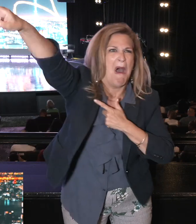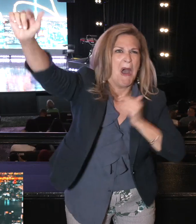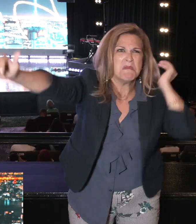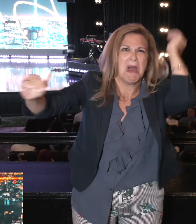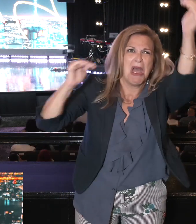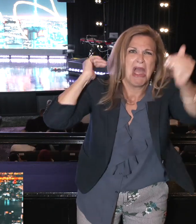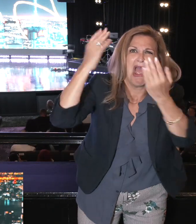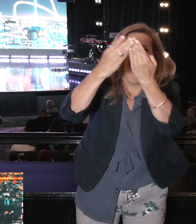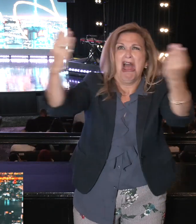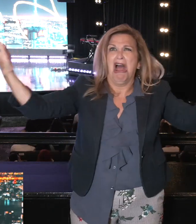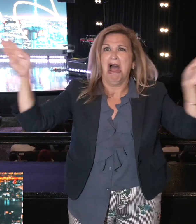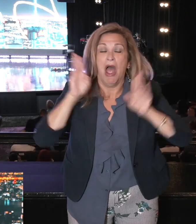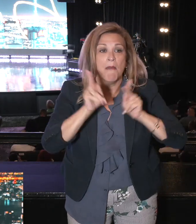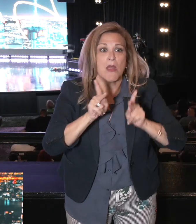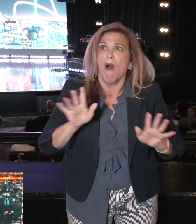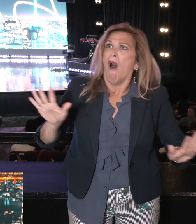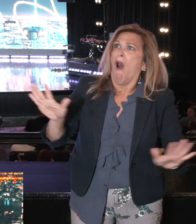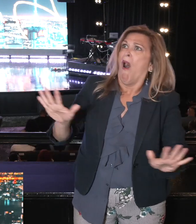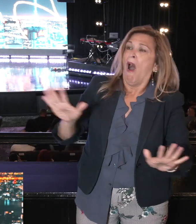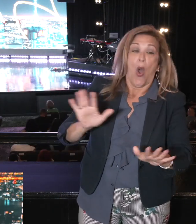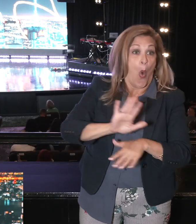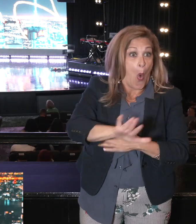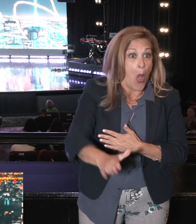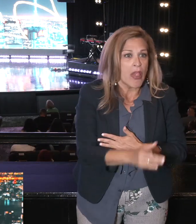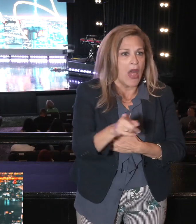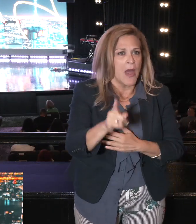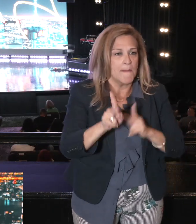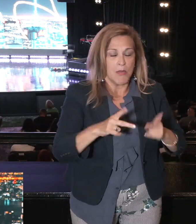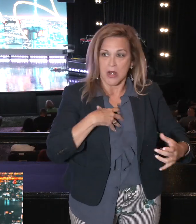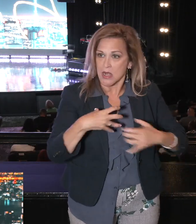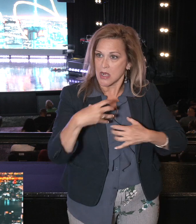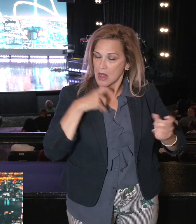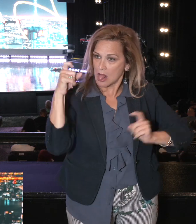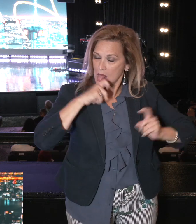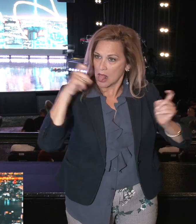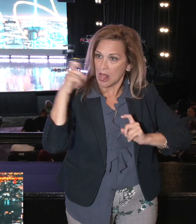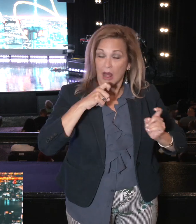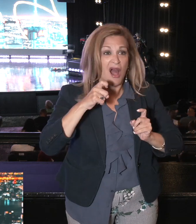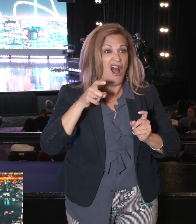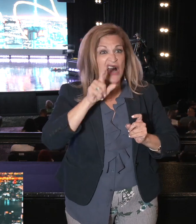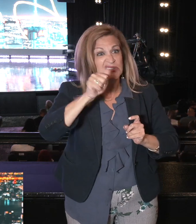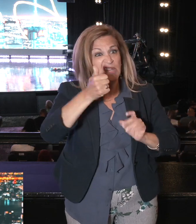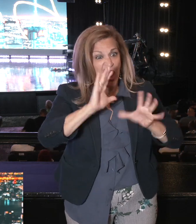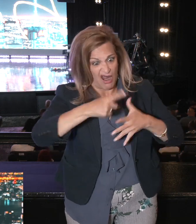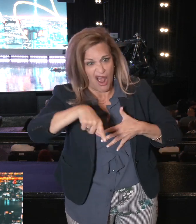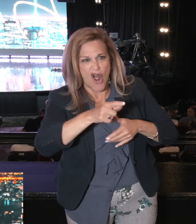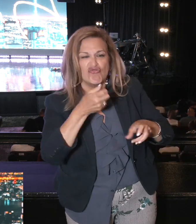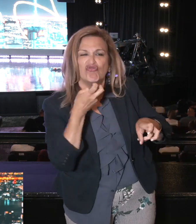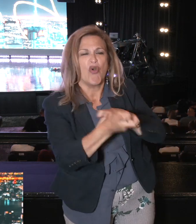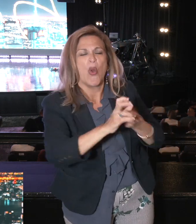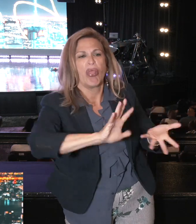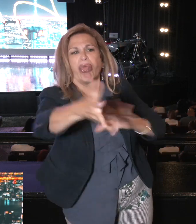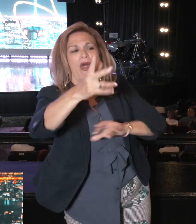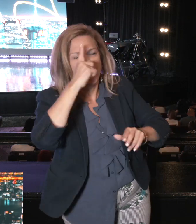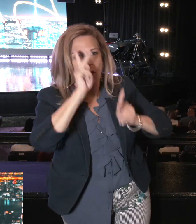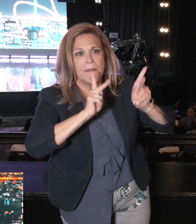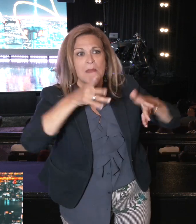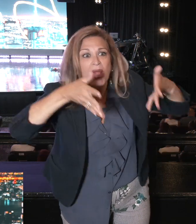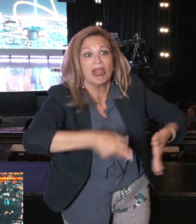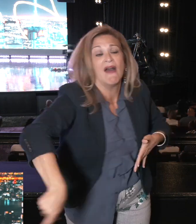getting grumbling and complaining all night. Realize that. Those 10 men ruined it for the 600,000 plus people